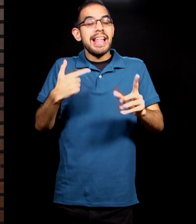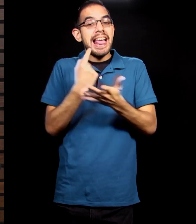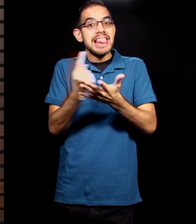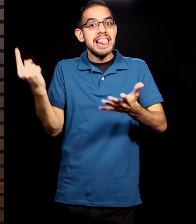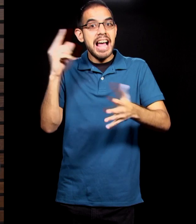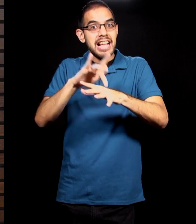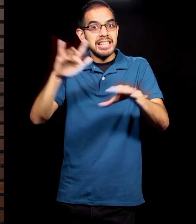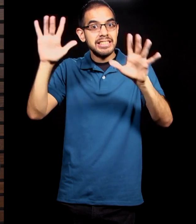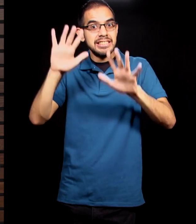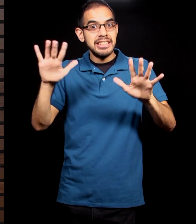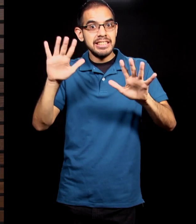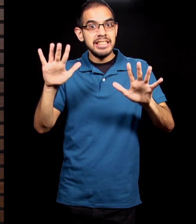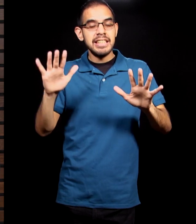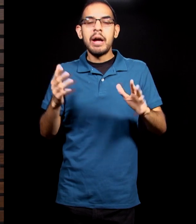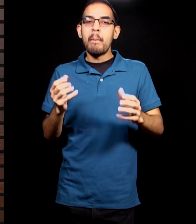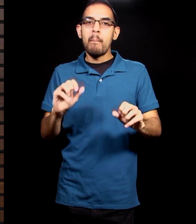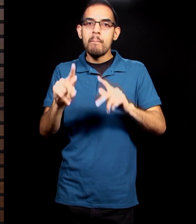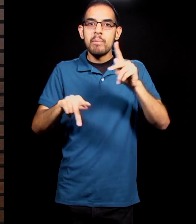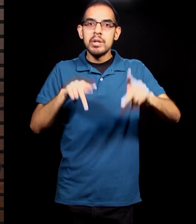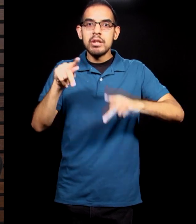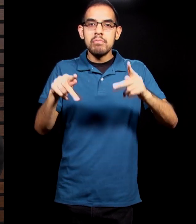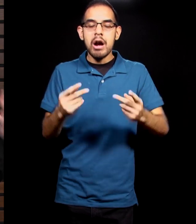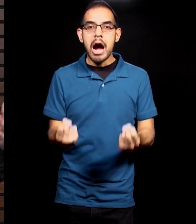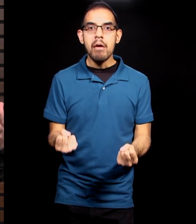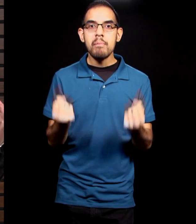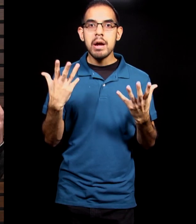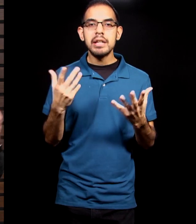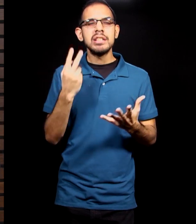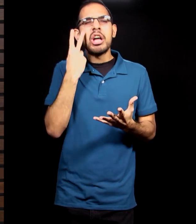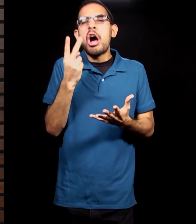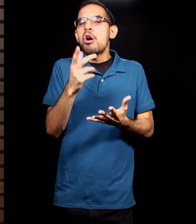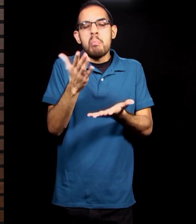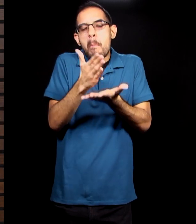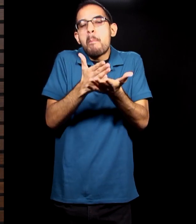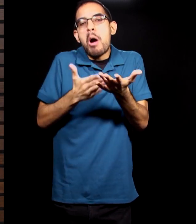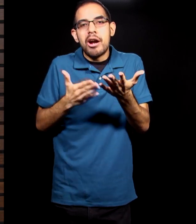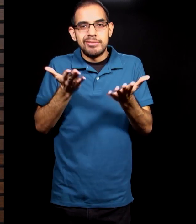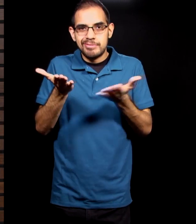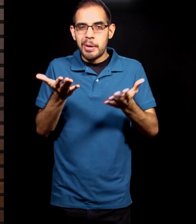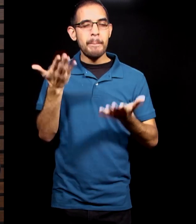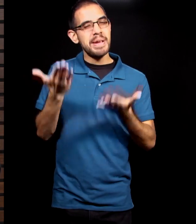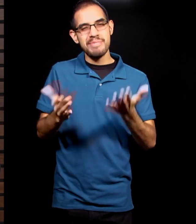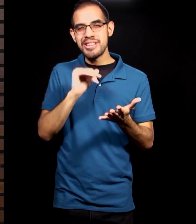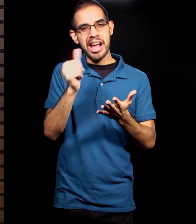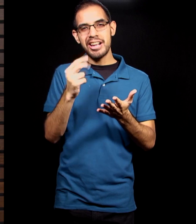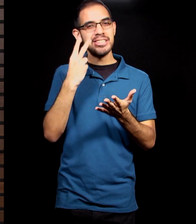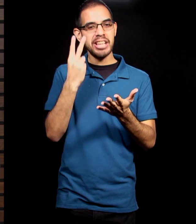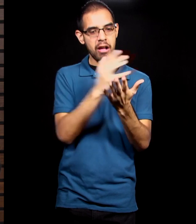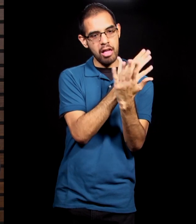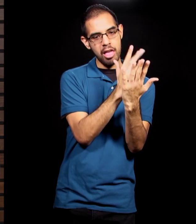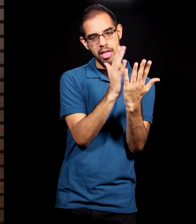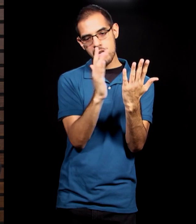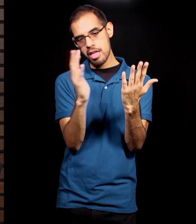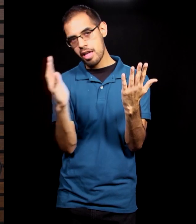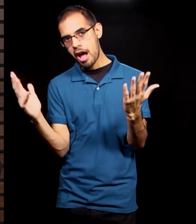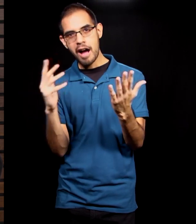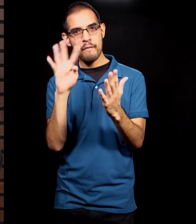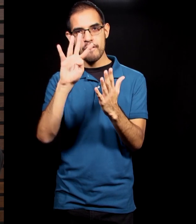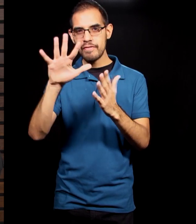comes to the number of people that watch part of the service, it doesn't mean they watched all of it. They may have watched just a few seconds, but they may have watched a few